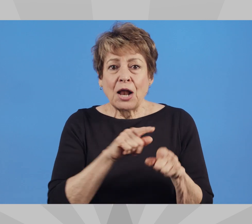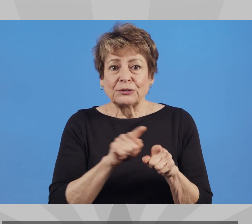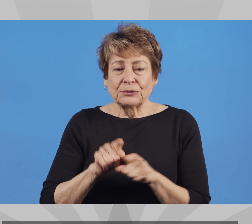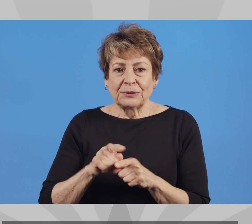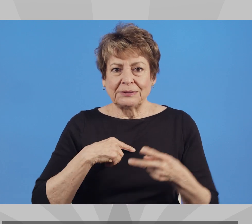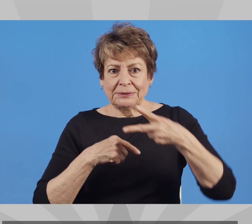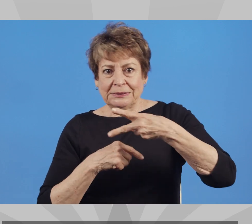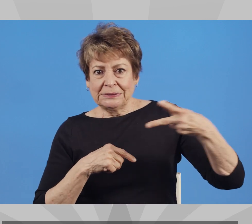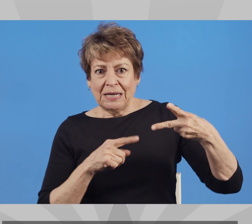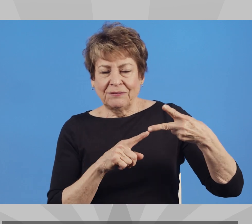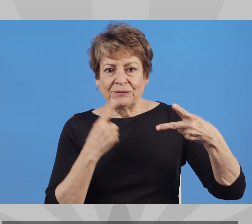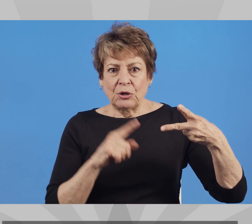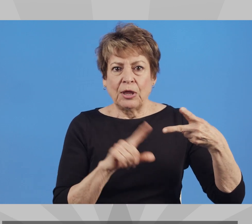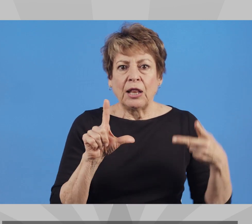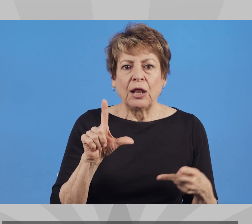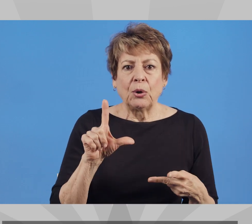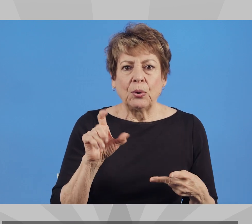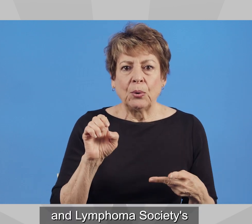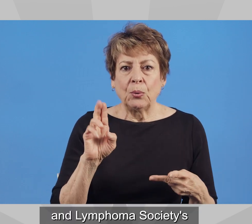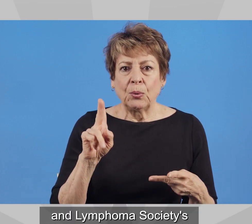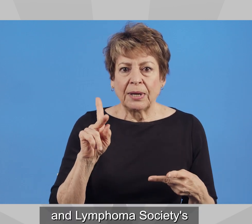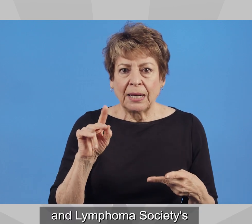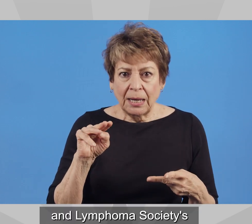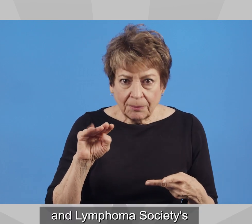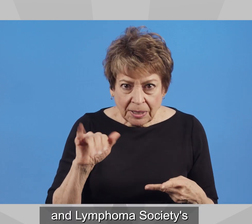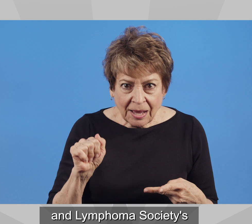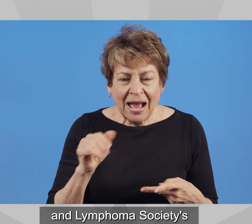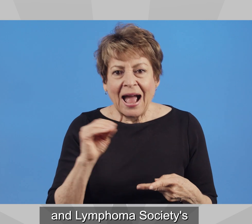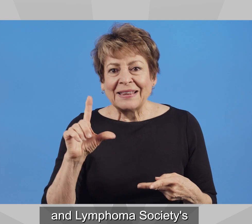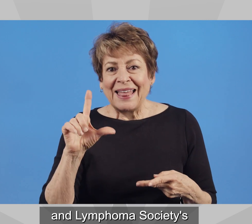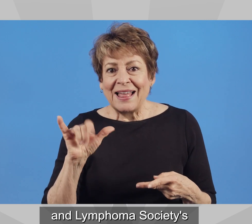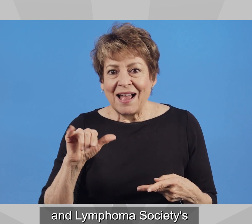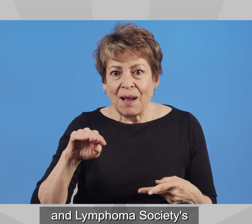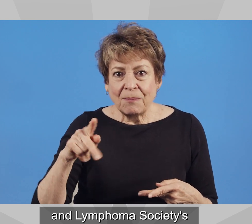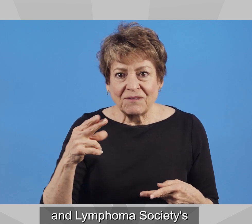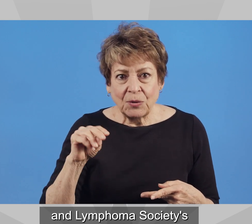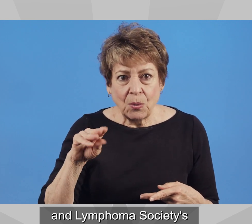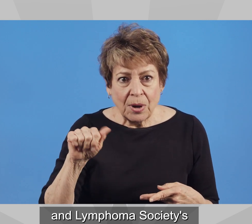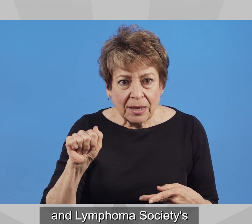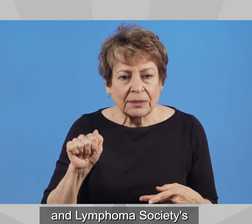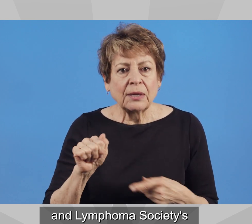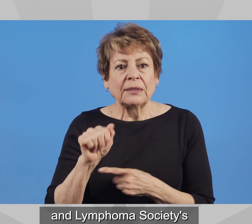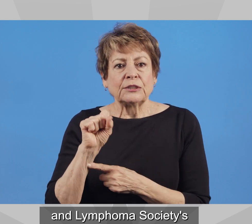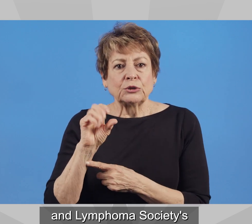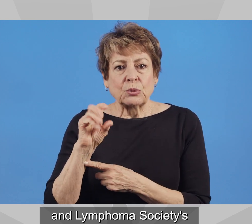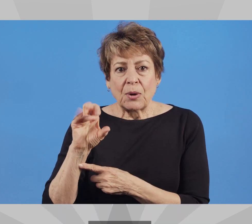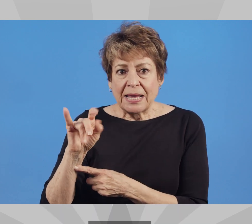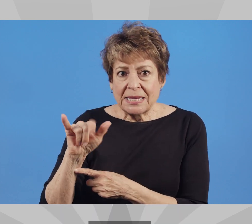I was also second runner-up for Leukemia and Lymphoma Society's Woman of the Year in 2019,